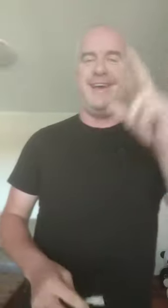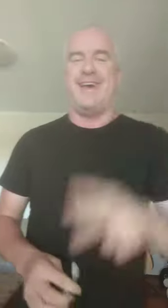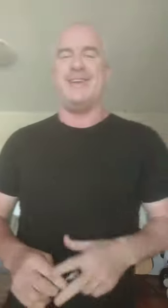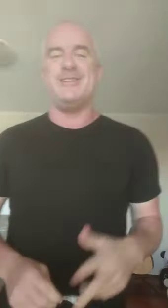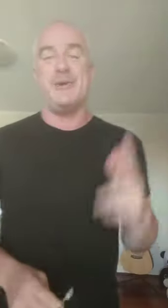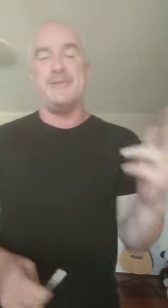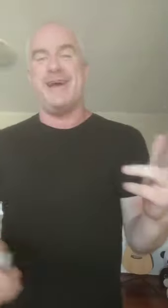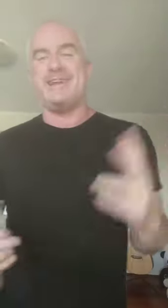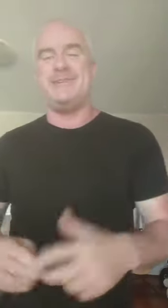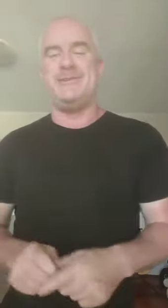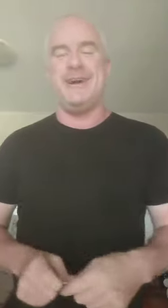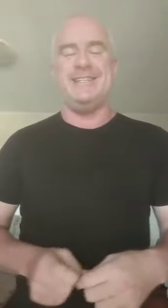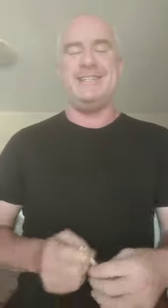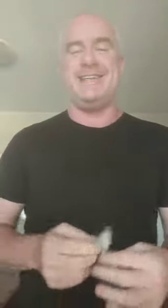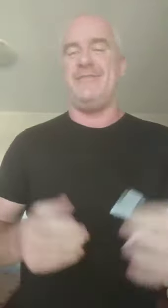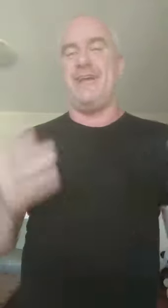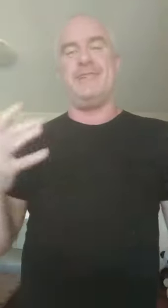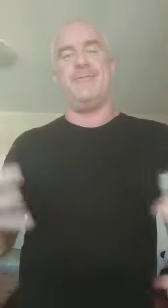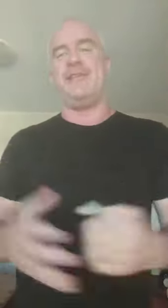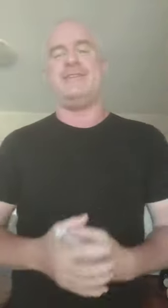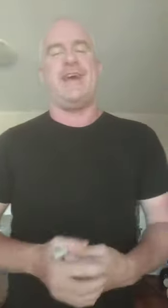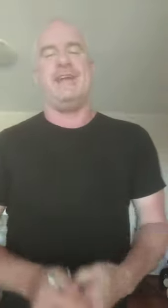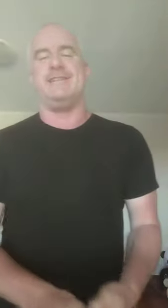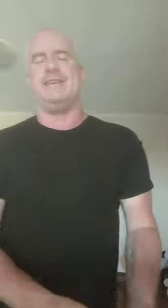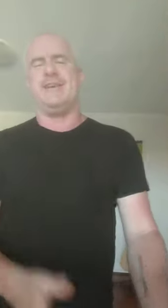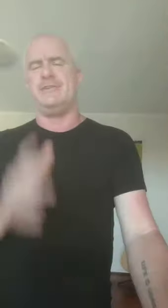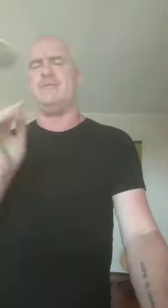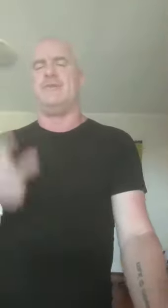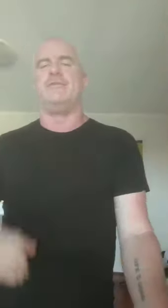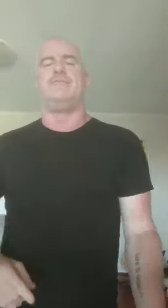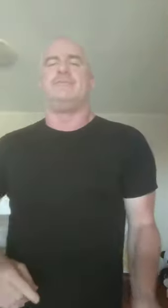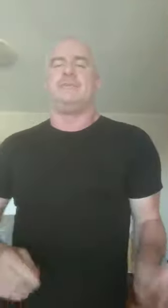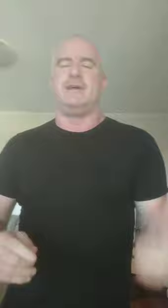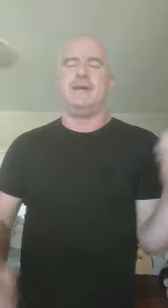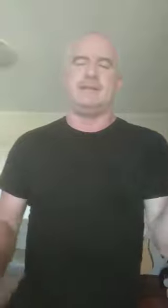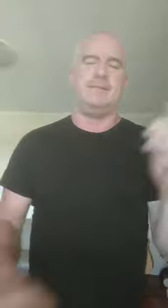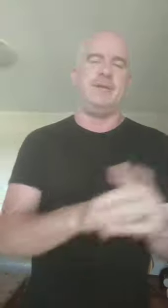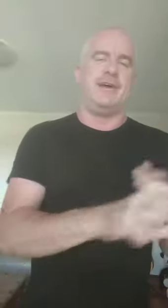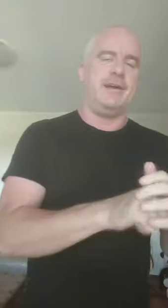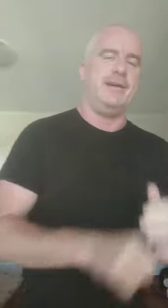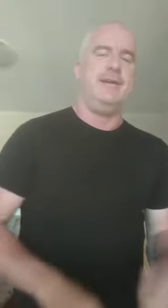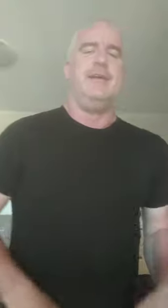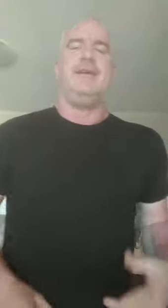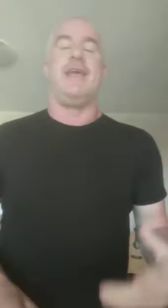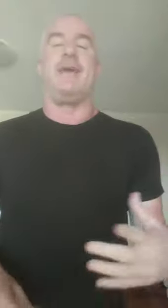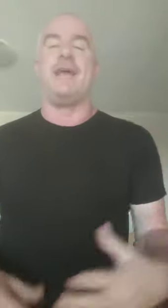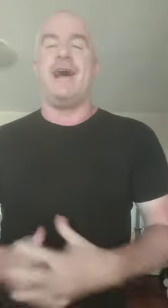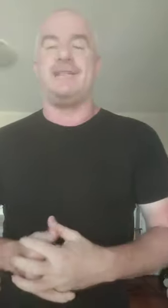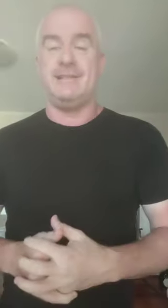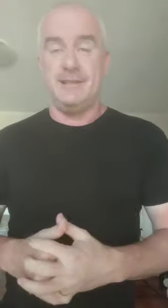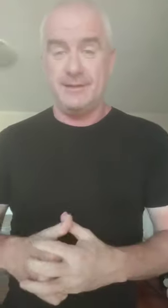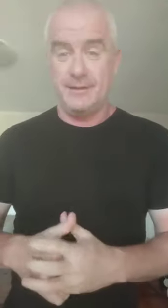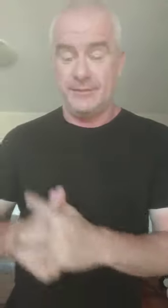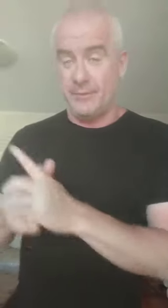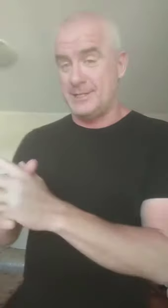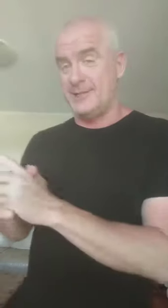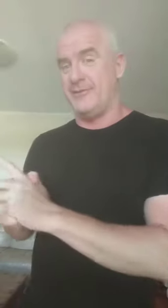Hey guys, welcome back to IGTV. haven't done one of these for ages and I'm going to do more of them. So this is a bit of a kick up the ass for myself.